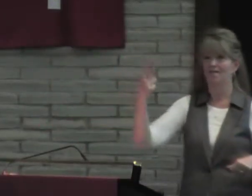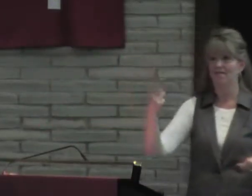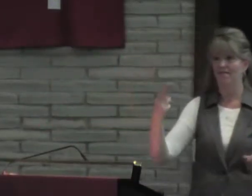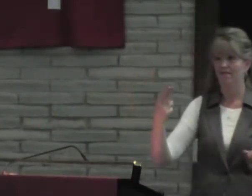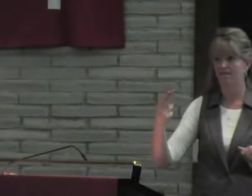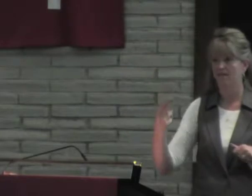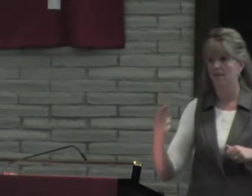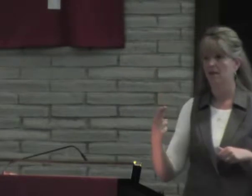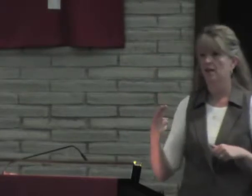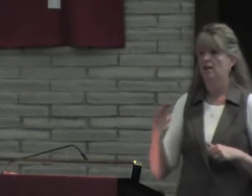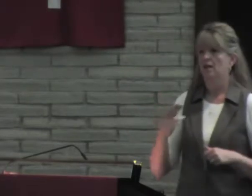Remember, Asaph,